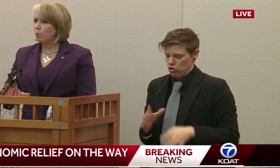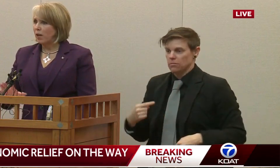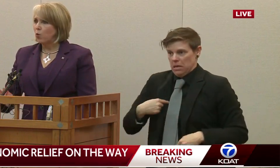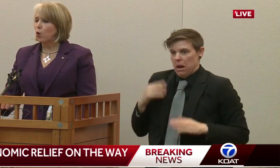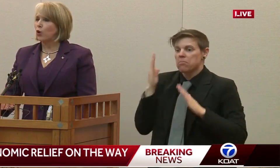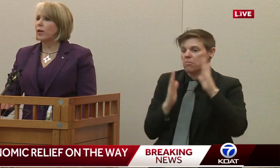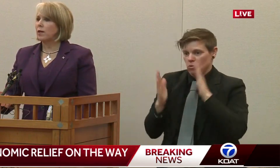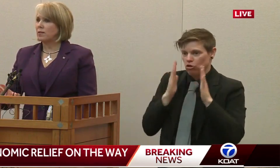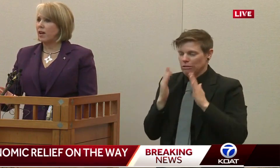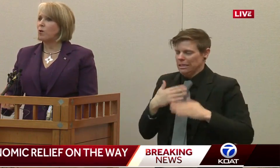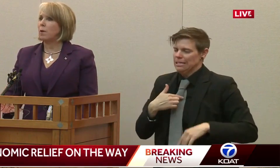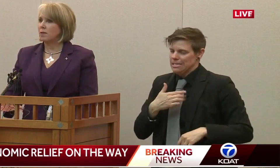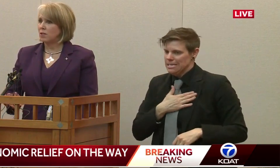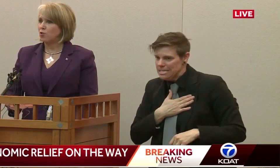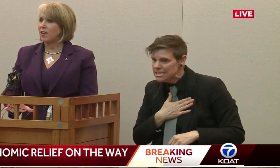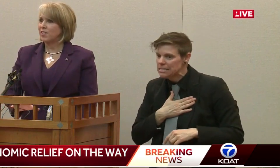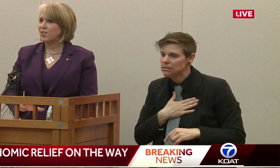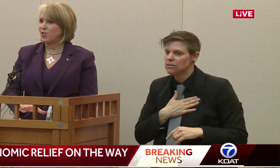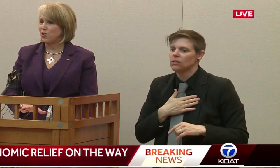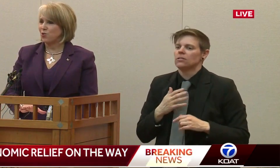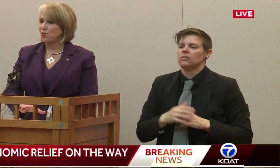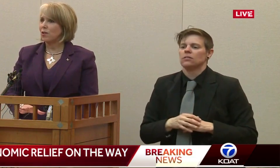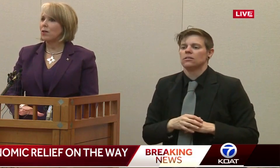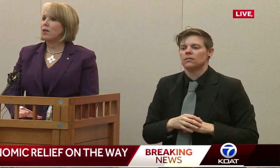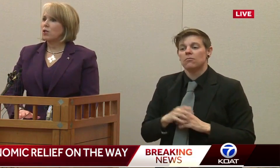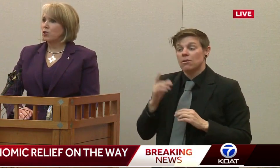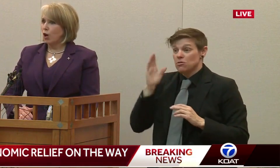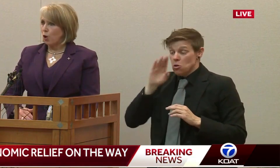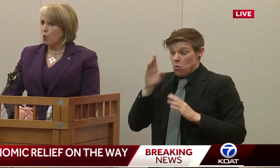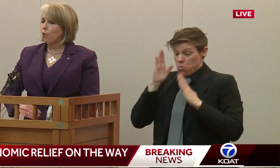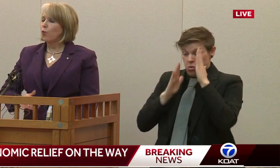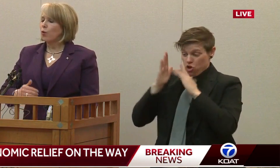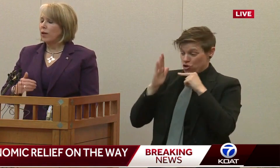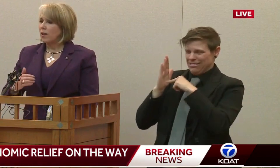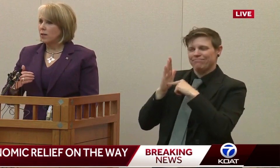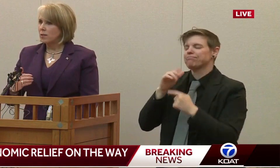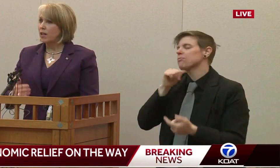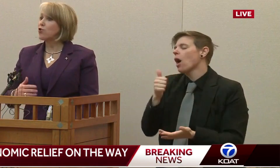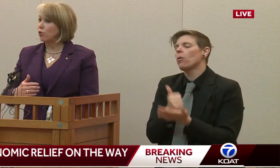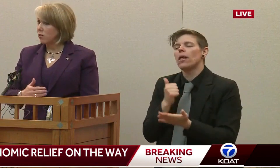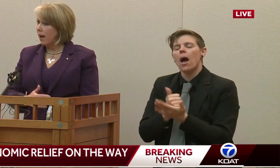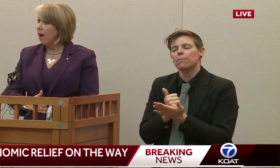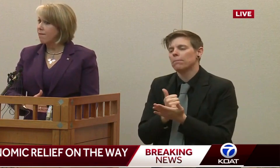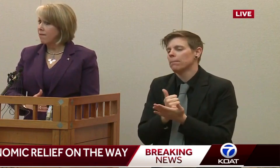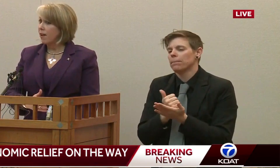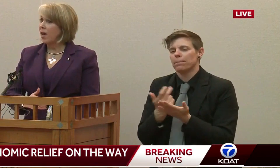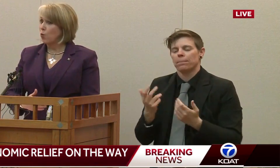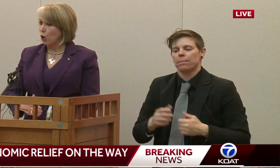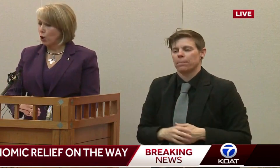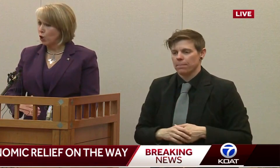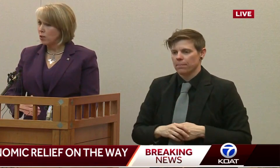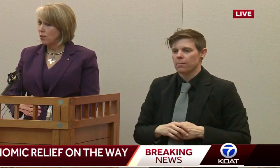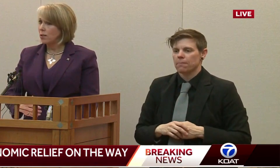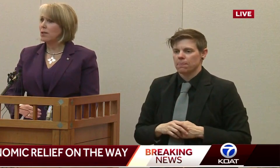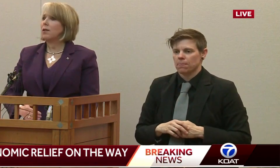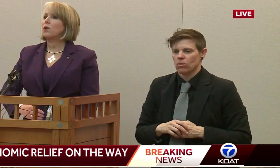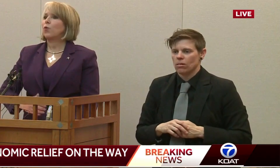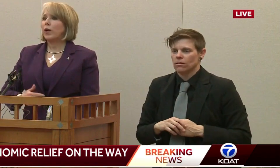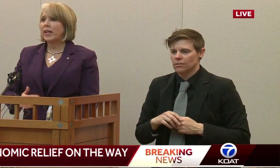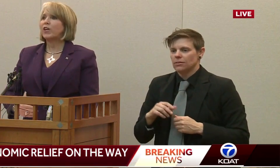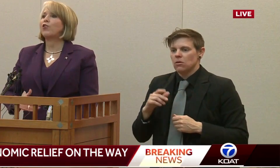But being worried doesn't help us address these issues. So, essential staff and workers,